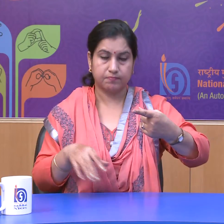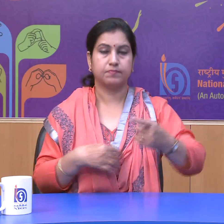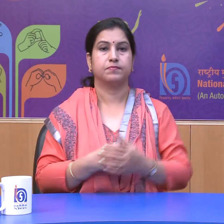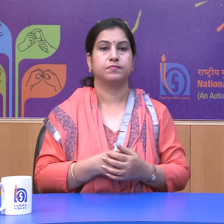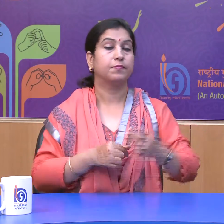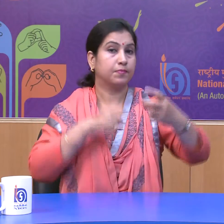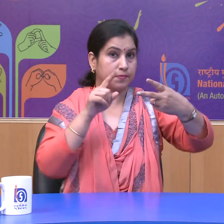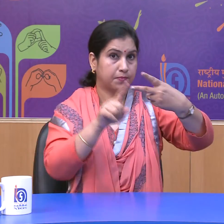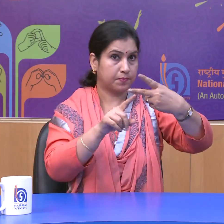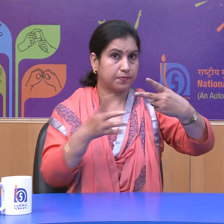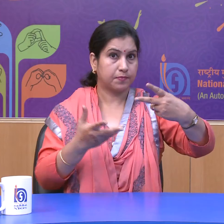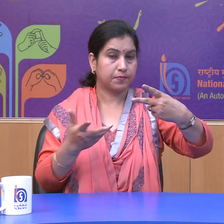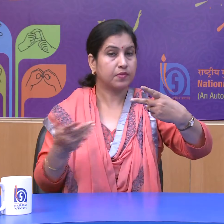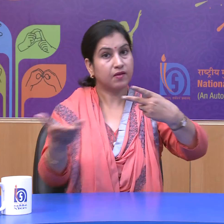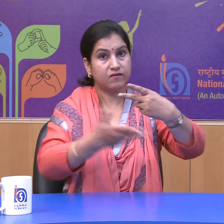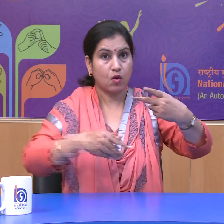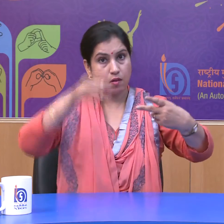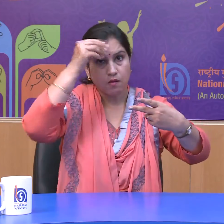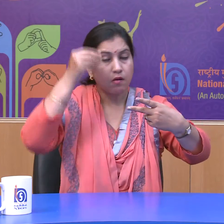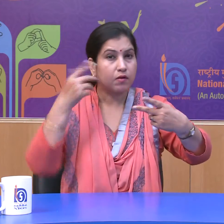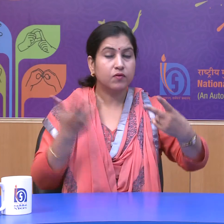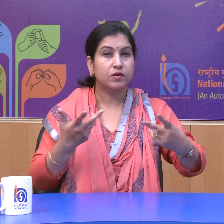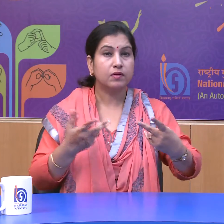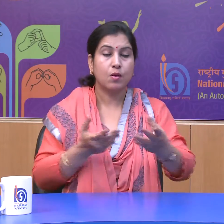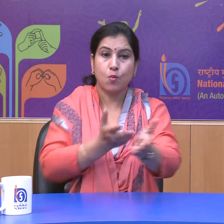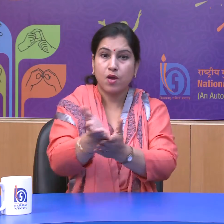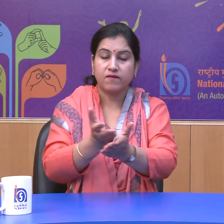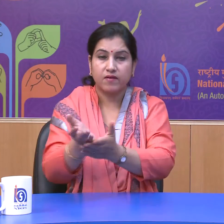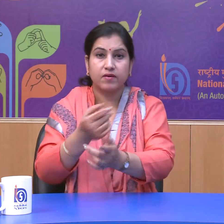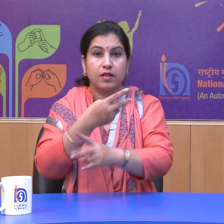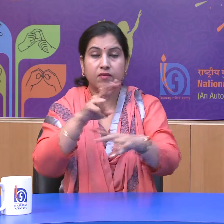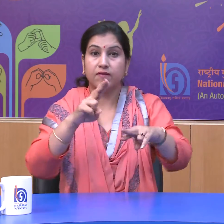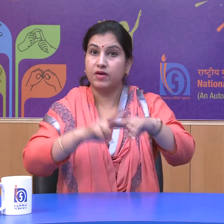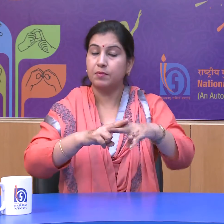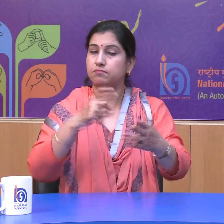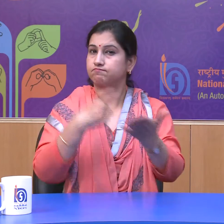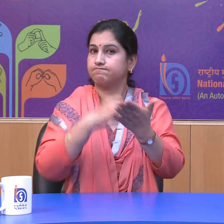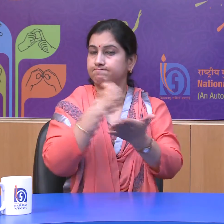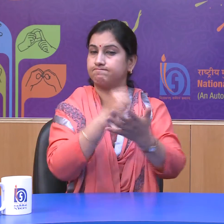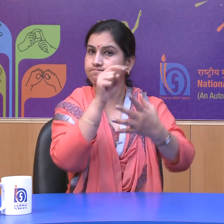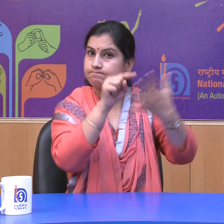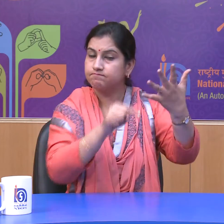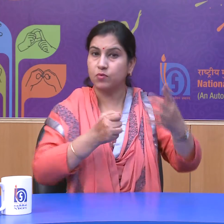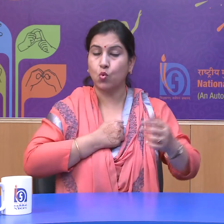Number 2, we also learnt about the various fundamental rights mentioned in our constitution.